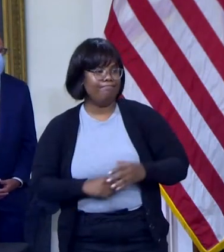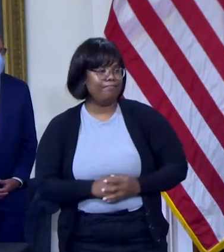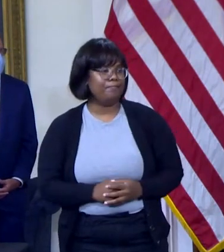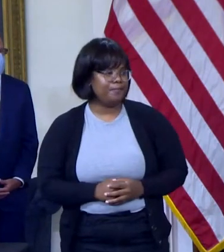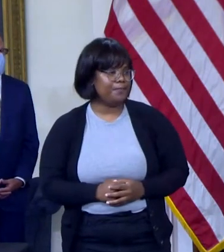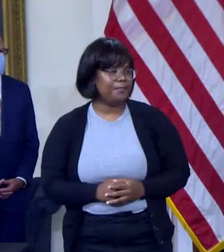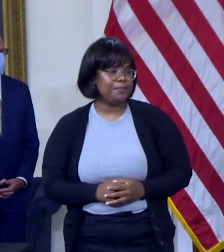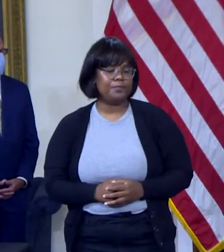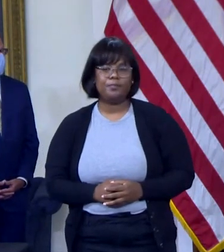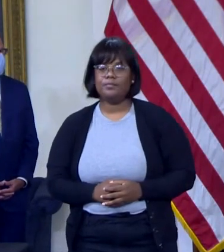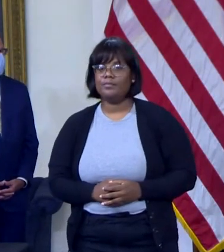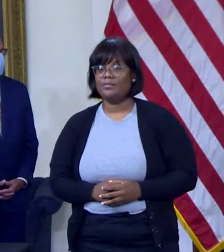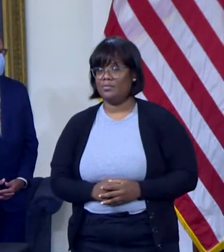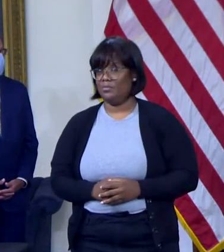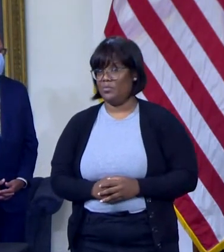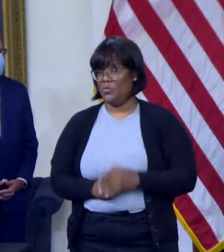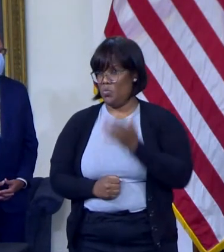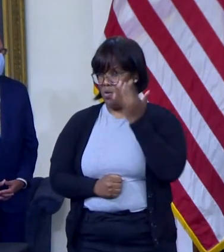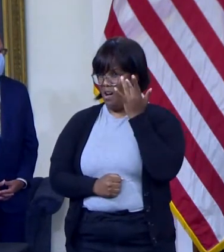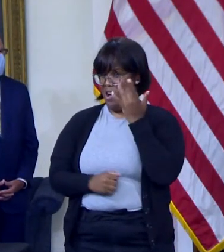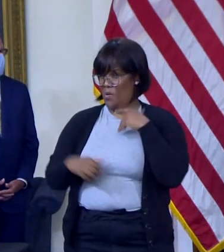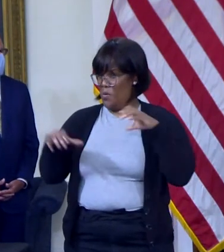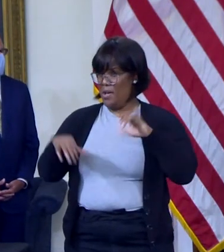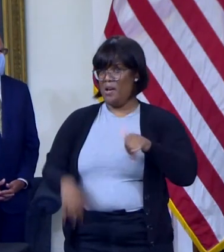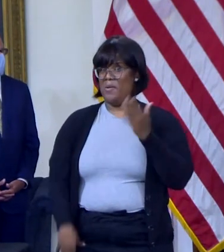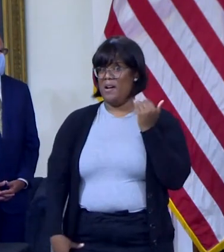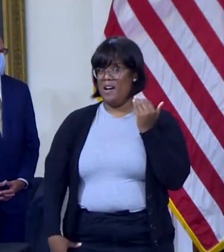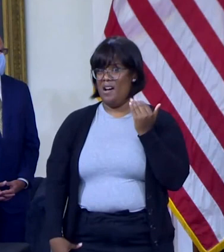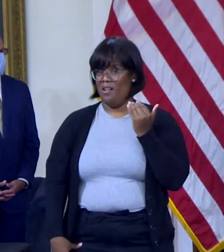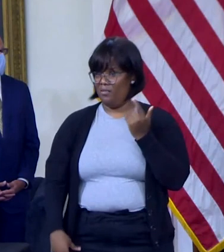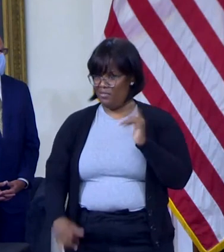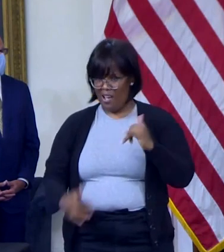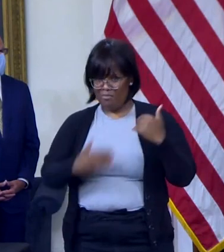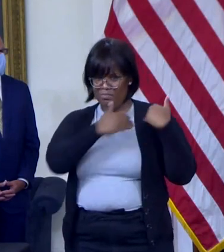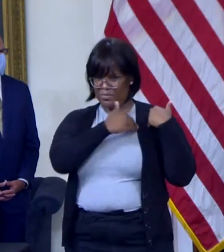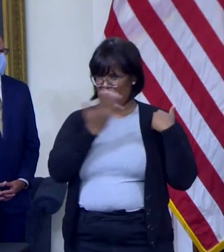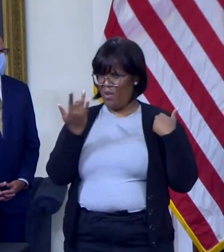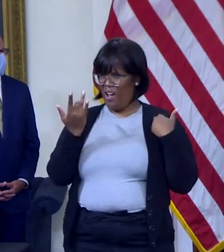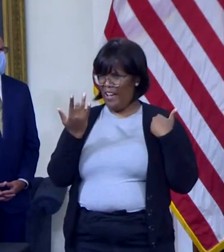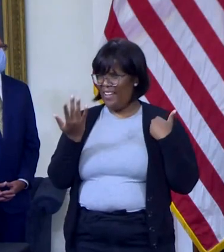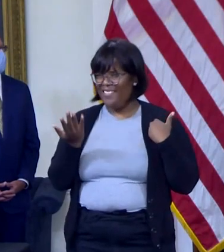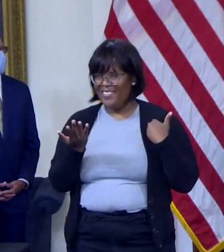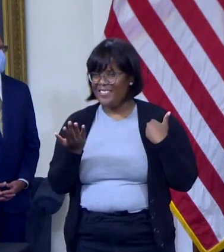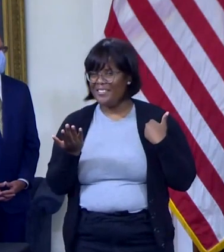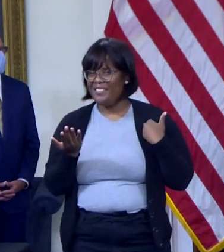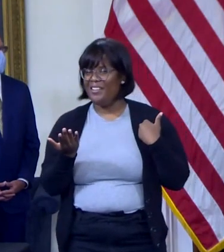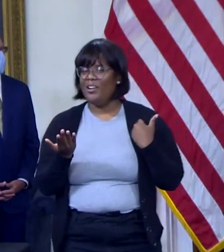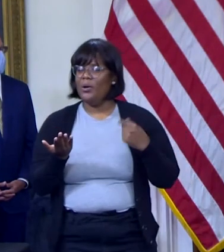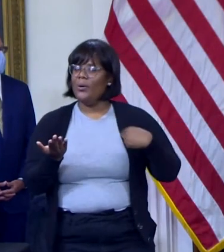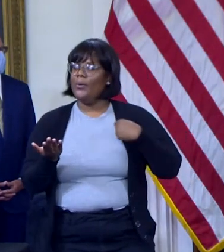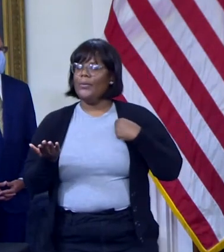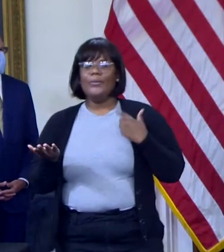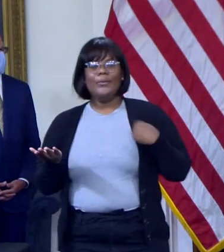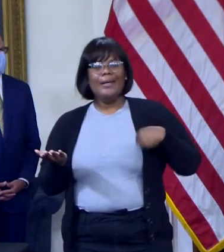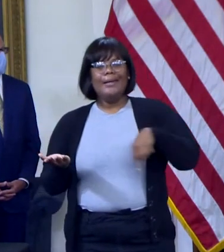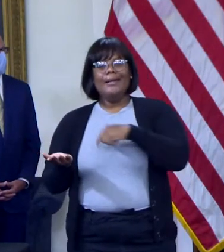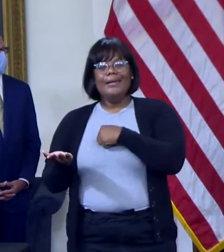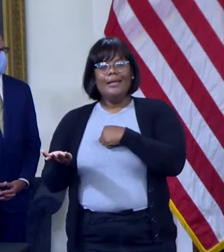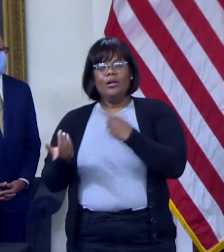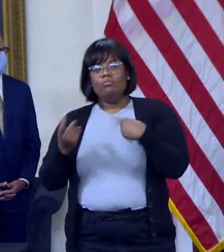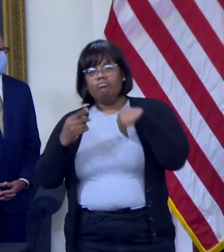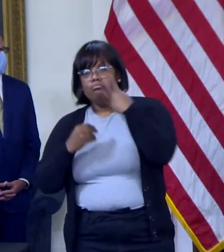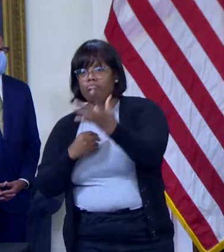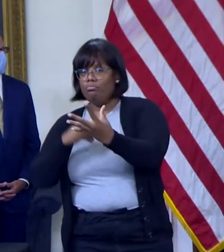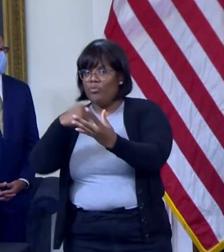that we have this responsibility that comes with the social compact that is healthcare. As a hospital